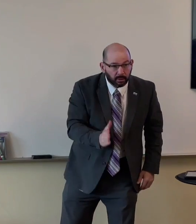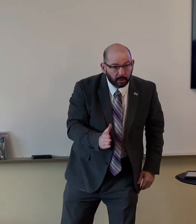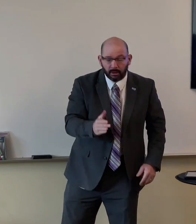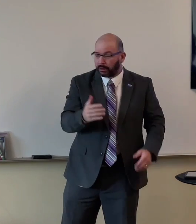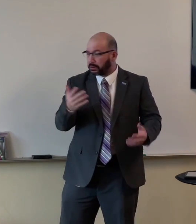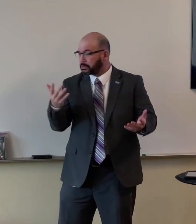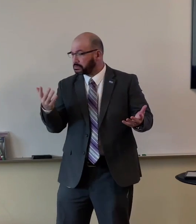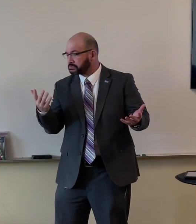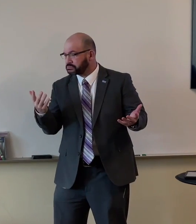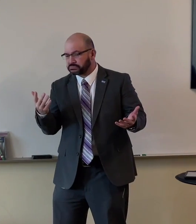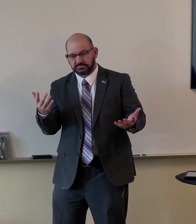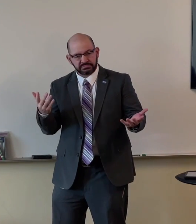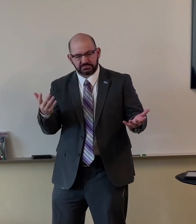If you doubt that there's a God,